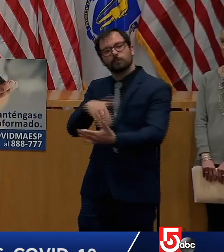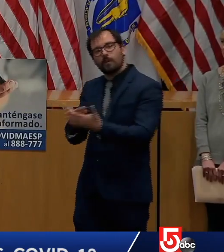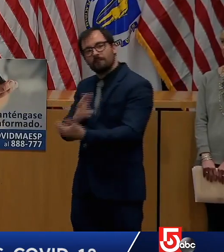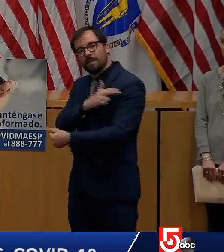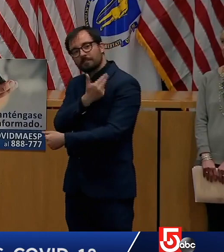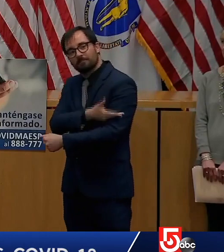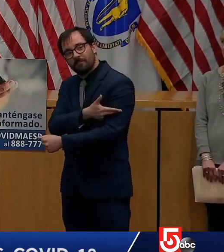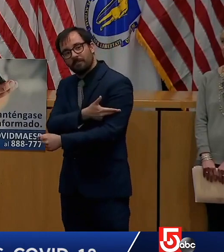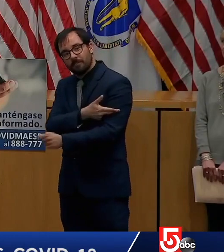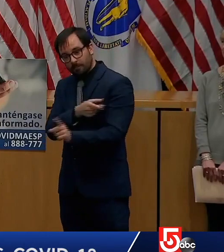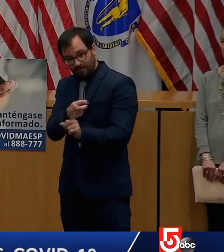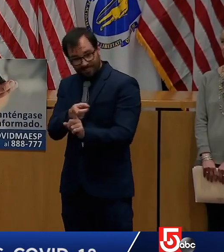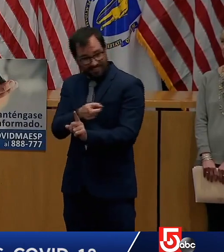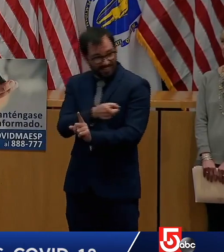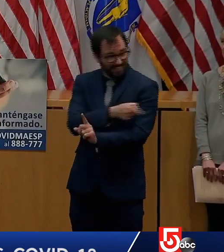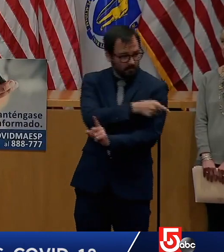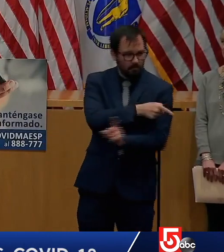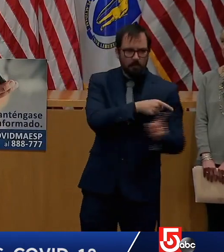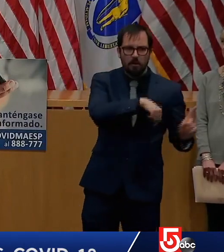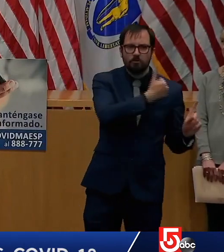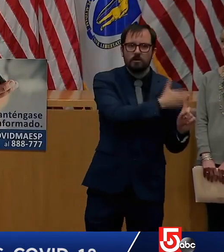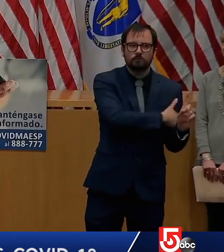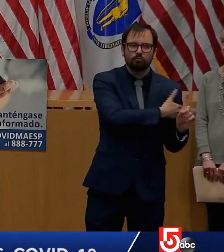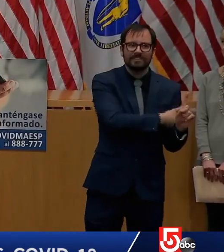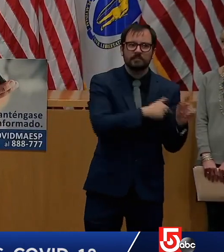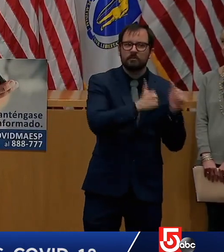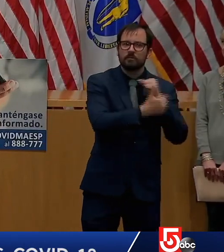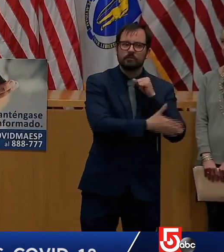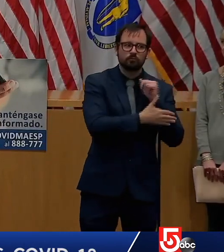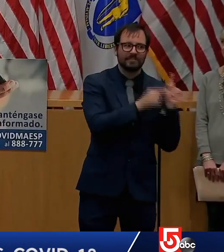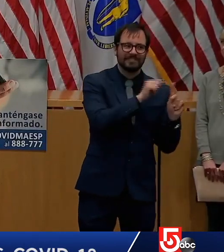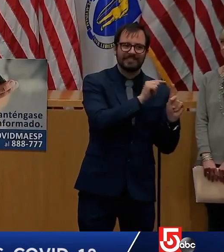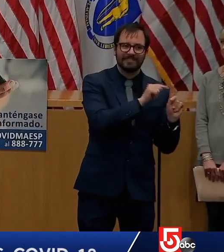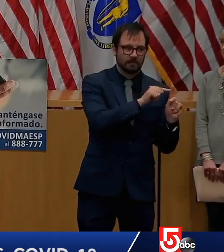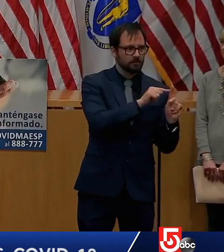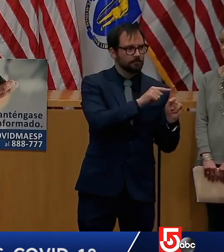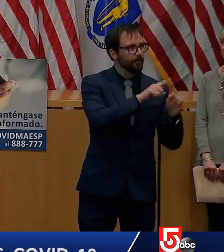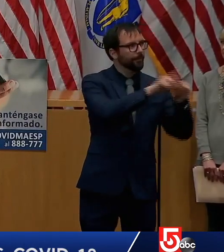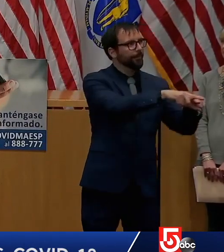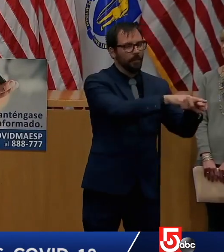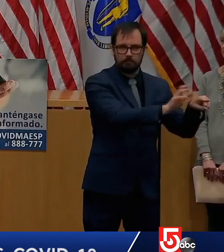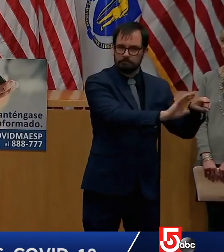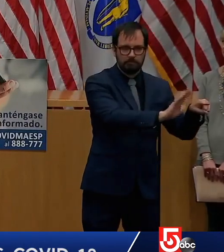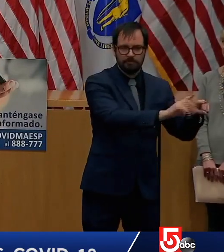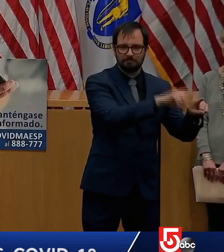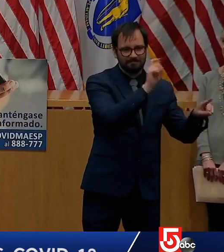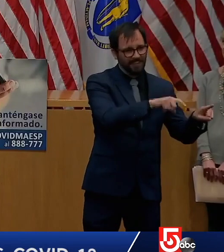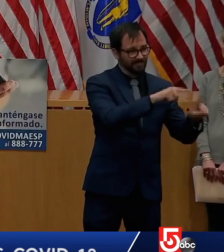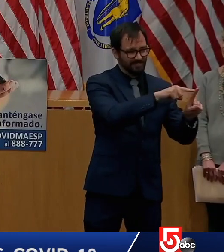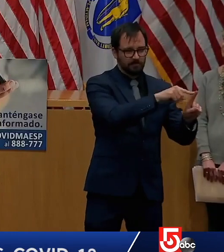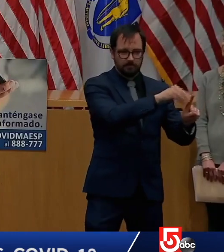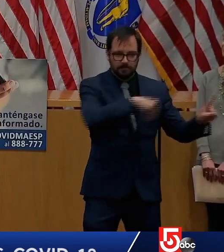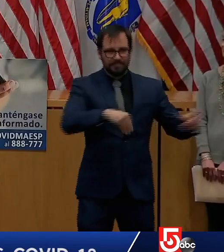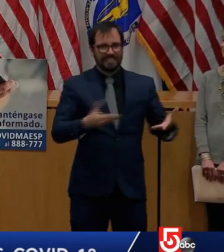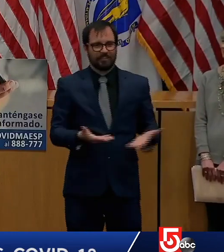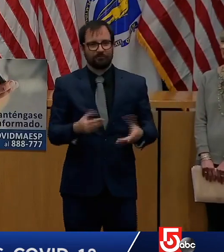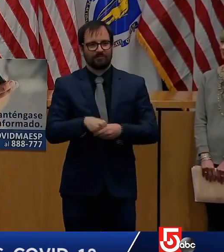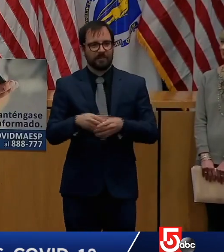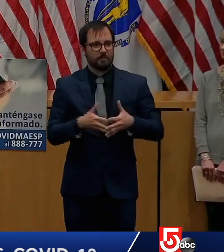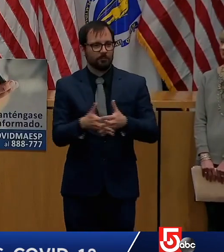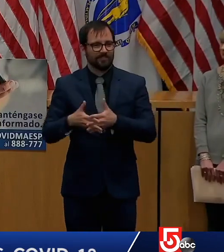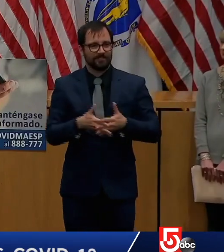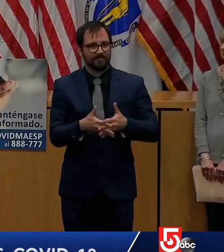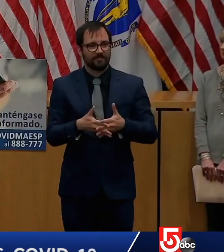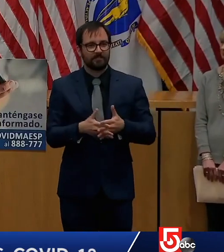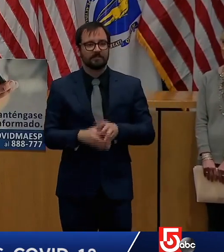we need to bring some of that stuff back home and make sure that we can manufacture that stuff here. I'm really proud of the fact that we have companies in Massachusetts that are